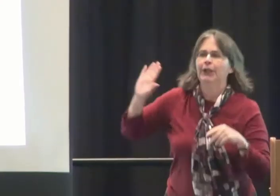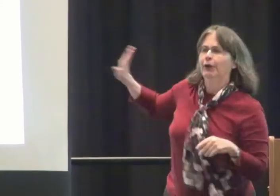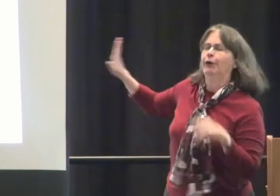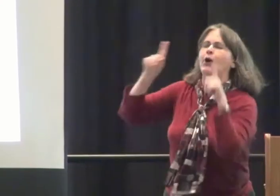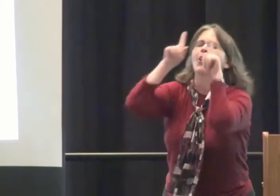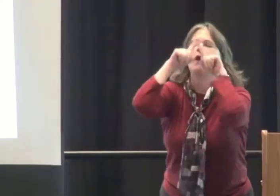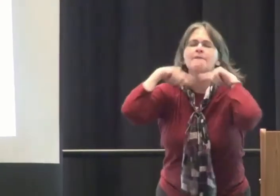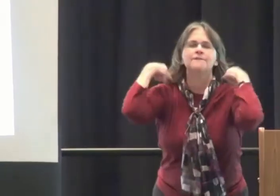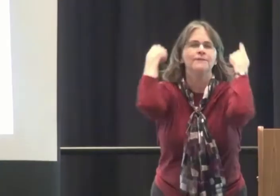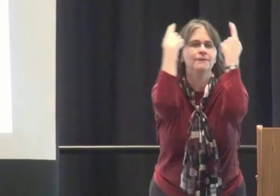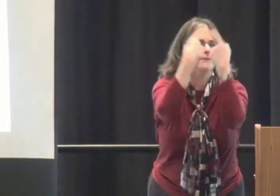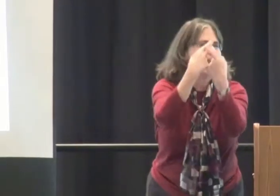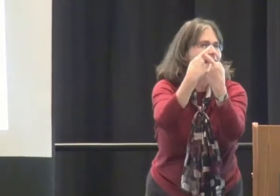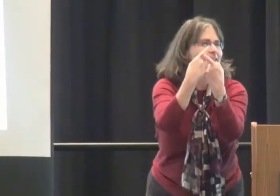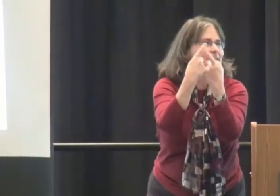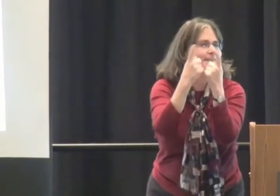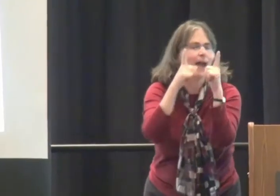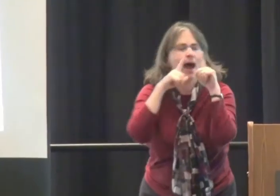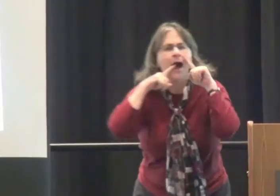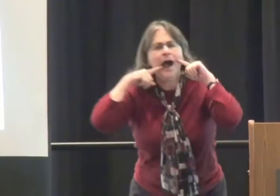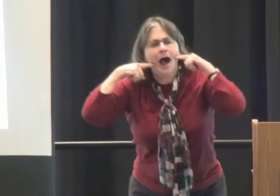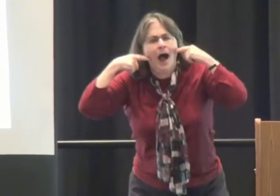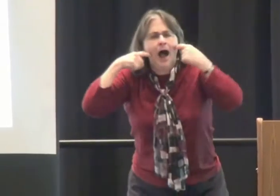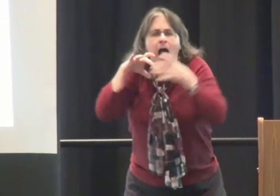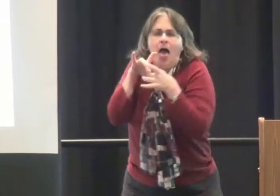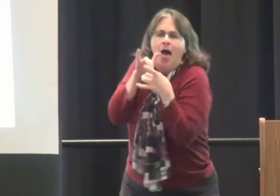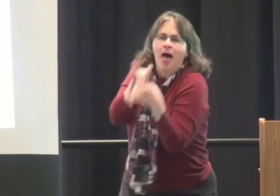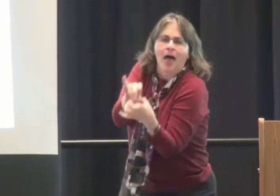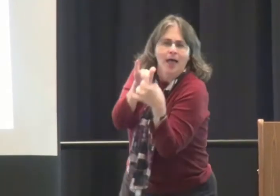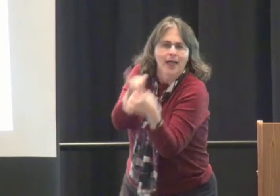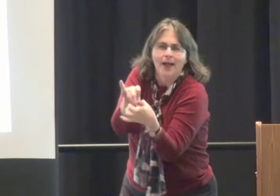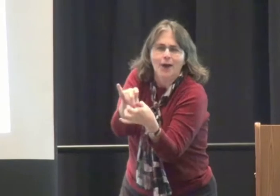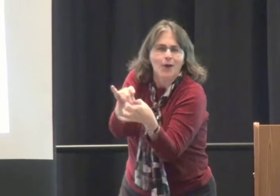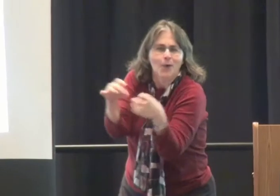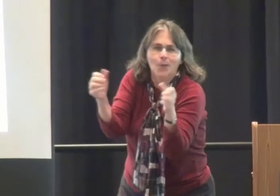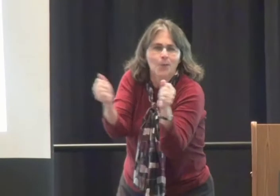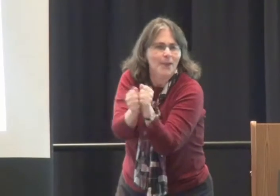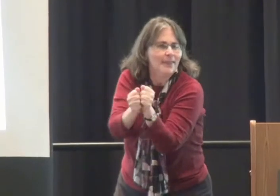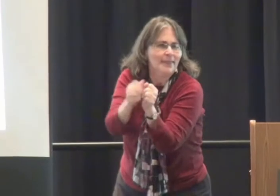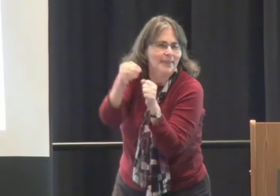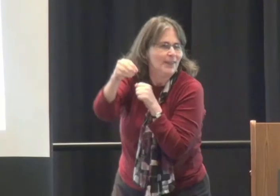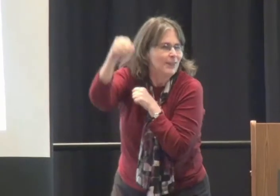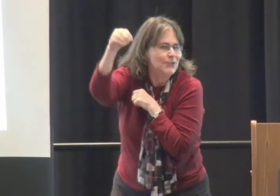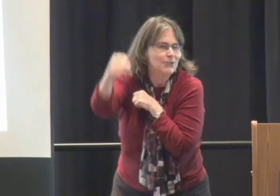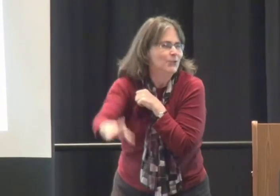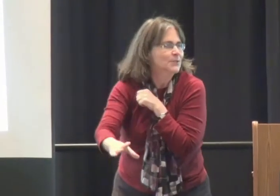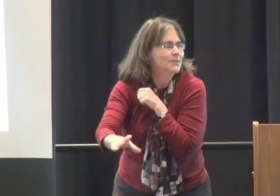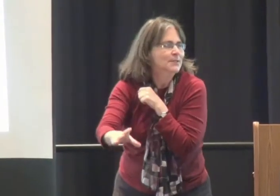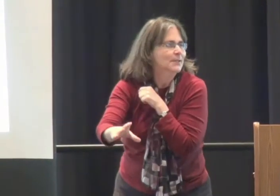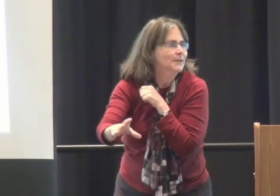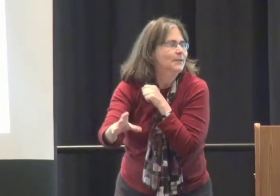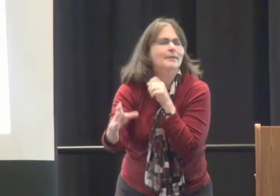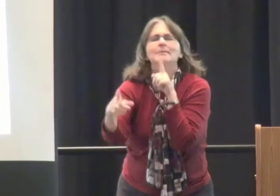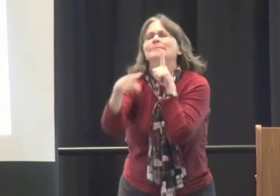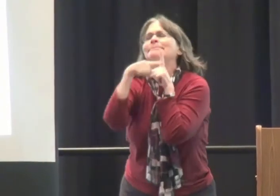Now as you look at these different pictures of Roxanne, you can see the smile that is always on her face, and how she